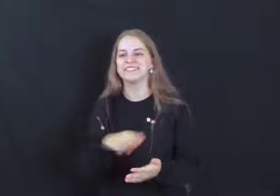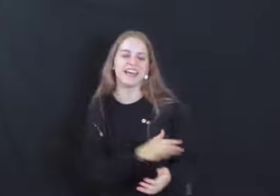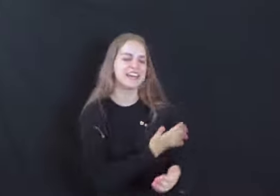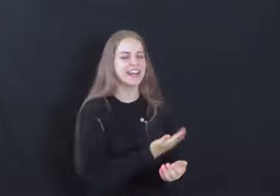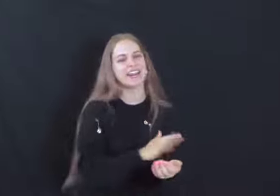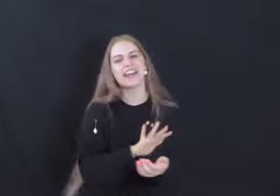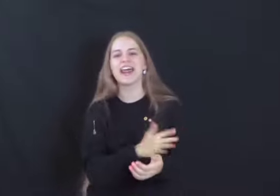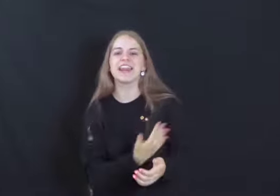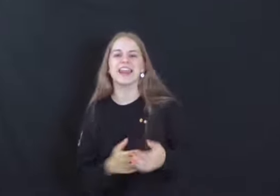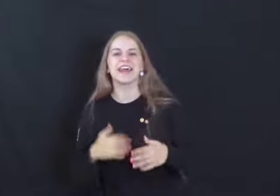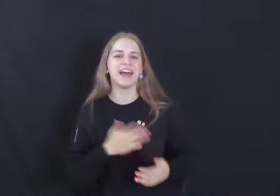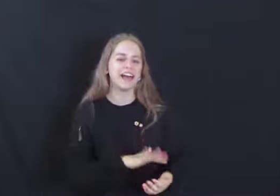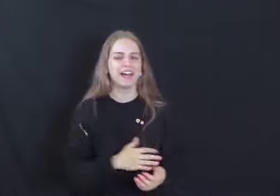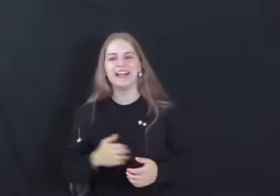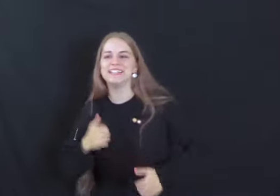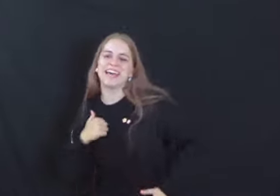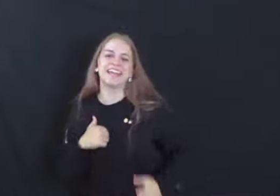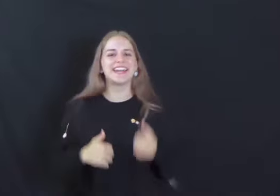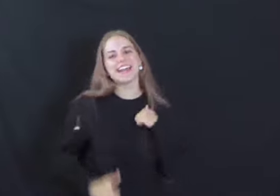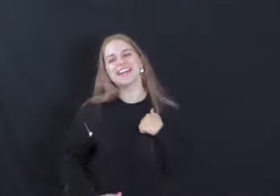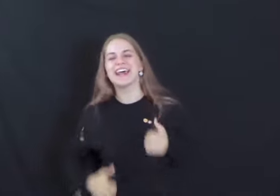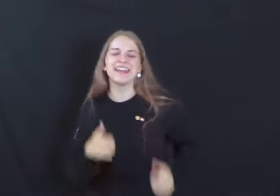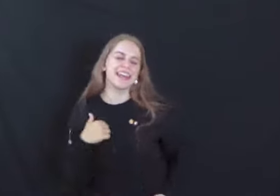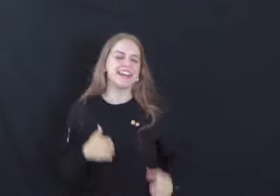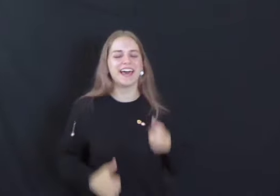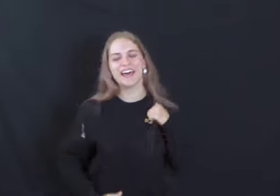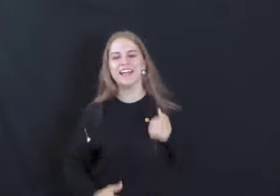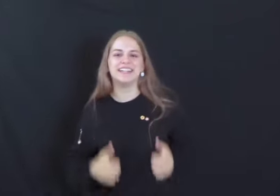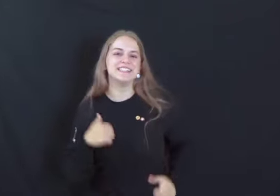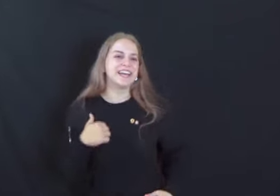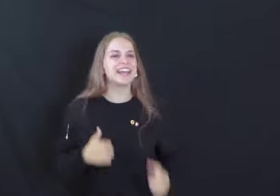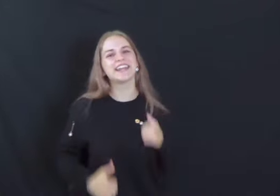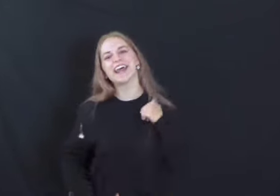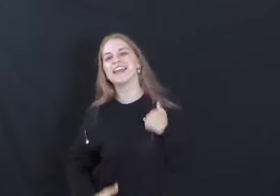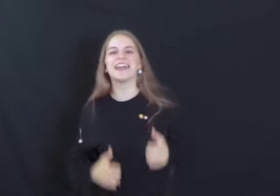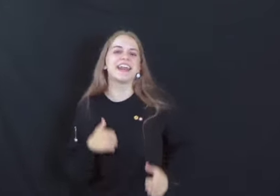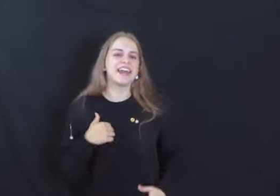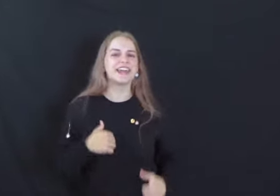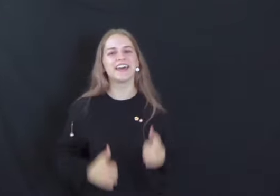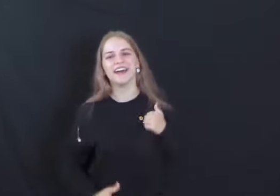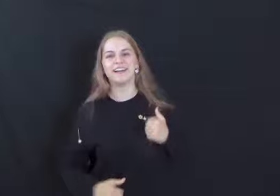-na-na-na-na, na-na-na-na-na